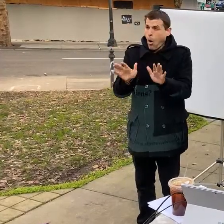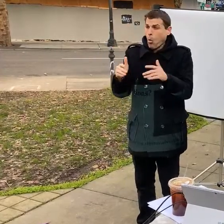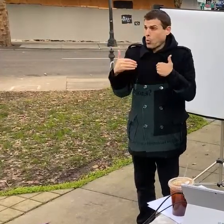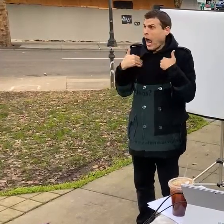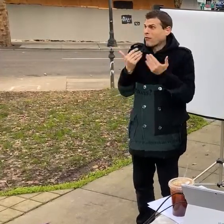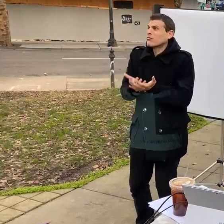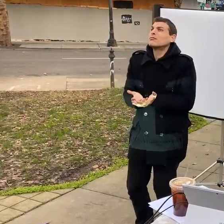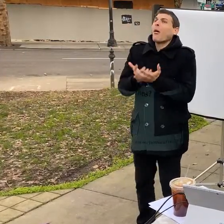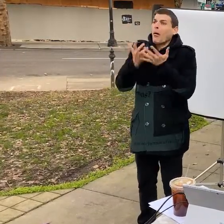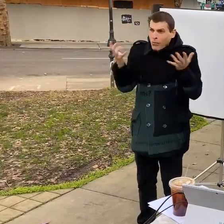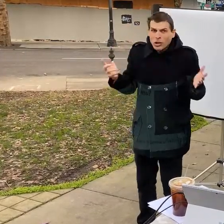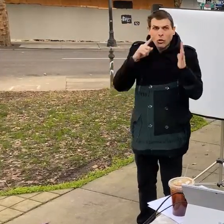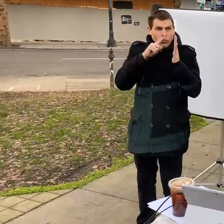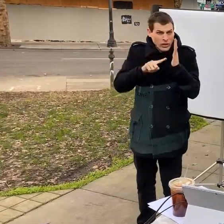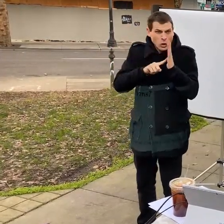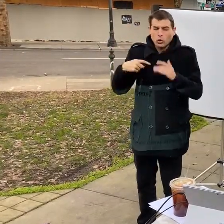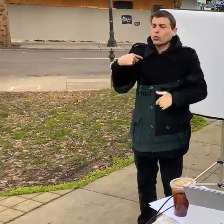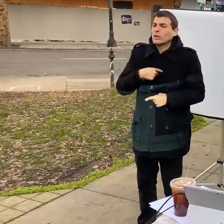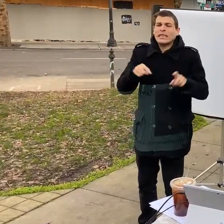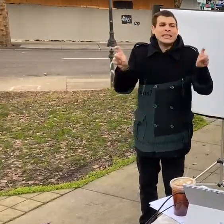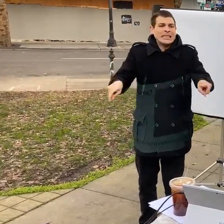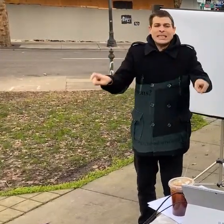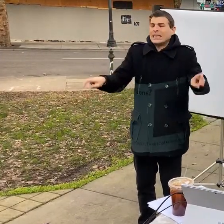than enough research that needs to be done